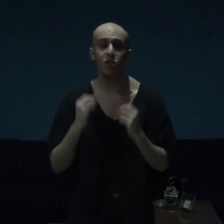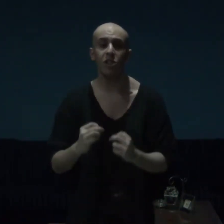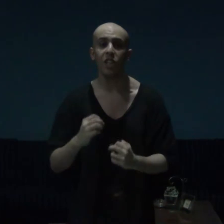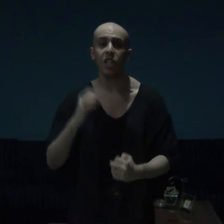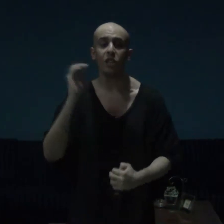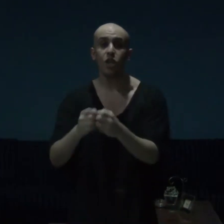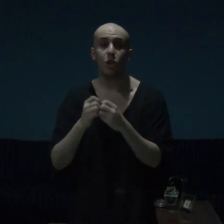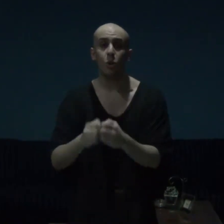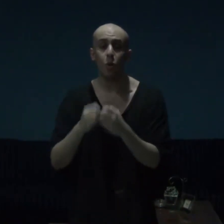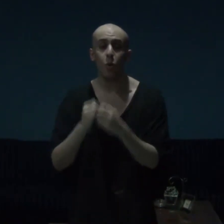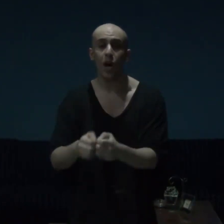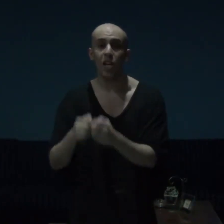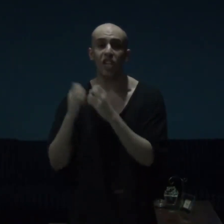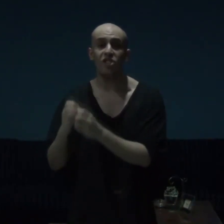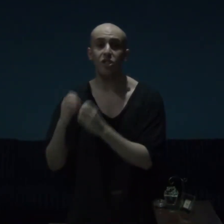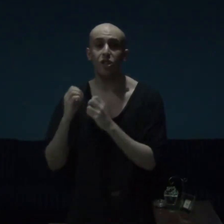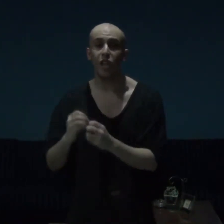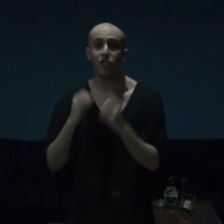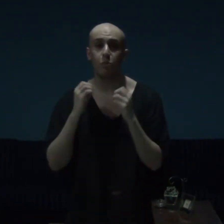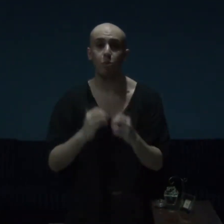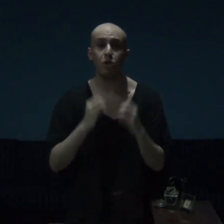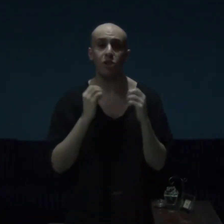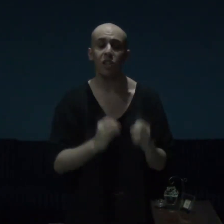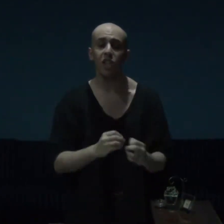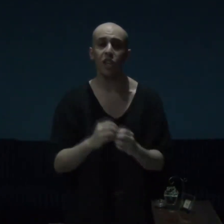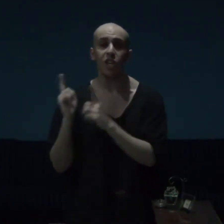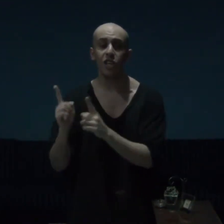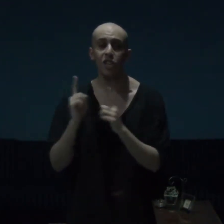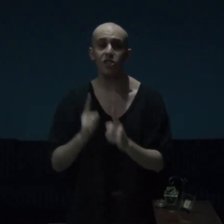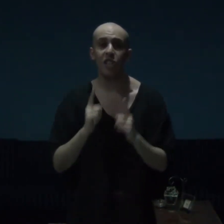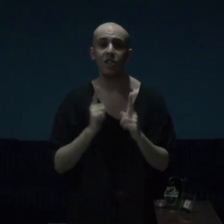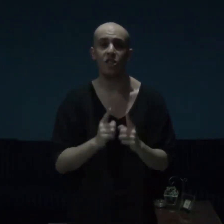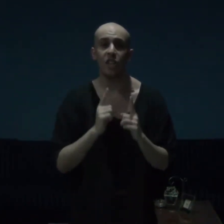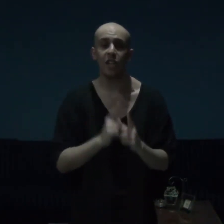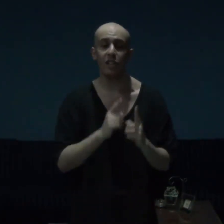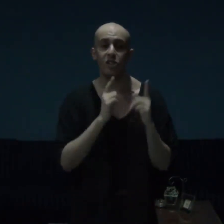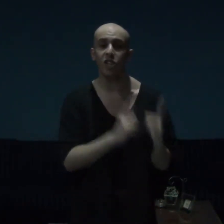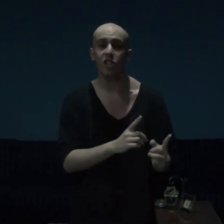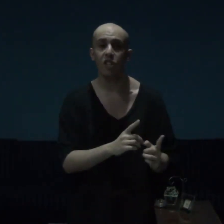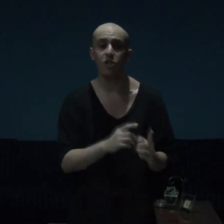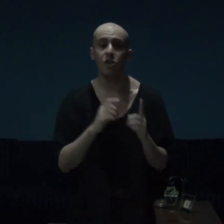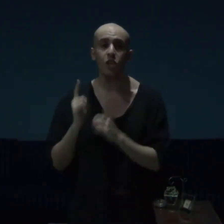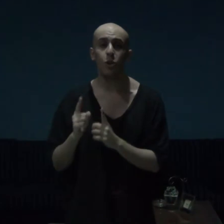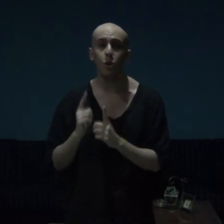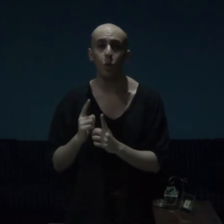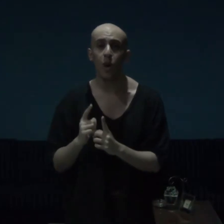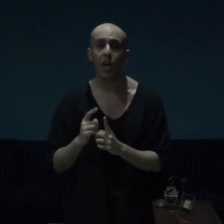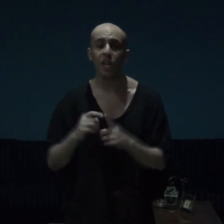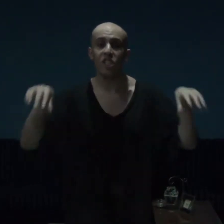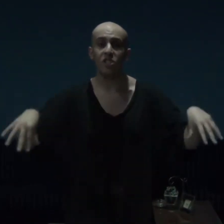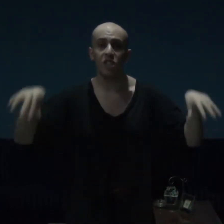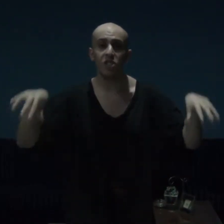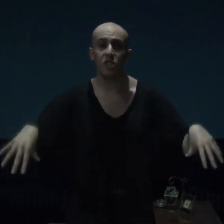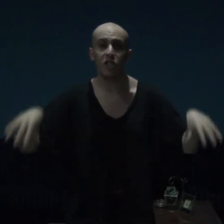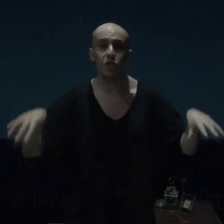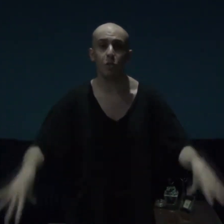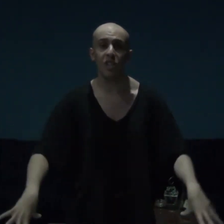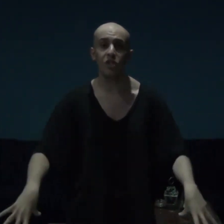Lee, Iko Uwe, is the next Bruce Lee, he is, guys and gals, he is, Iko Uwe, is this century's